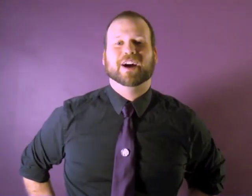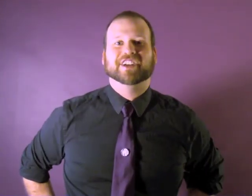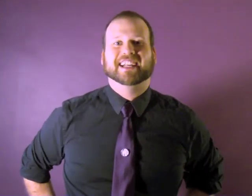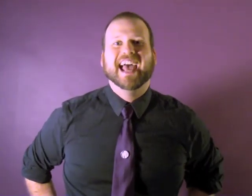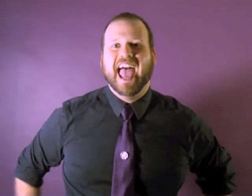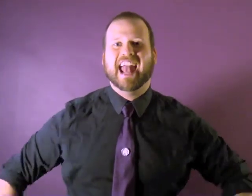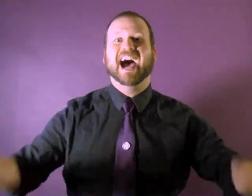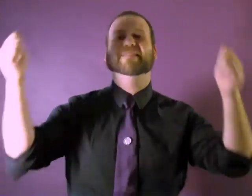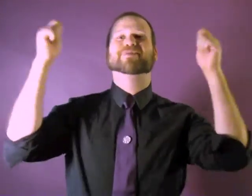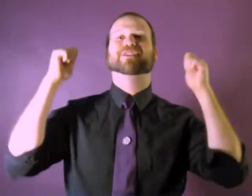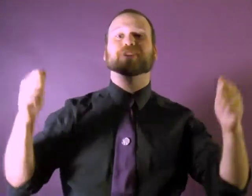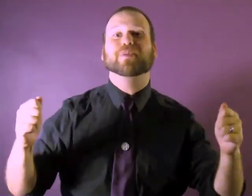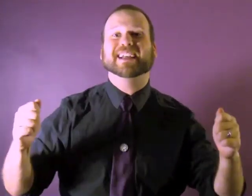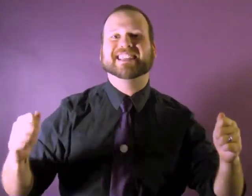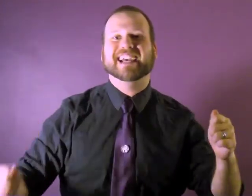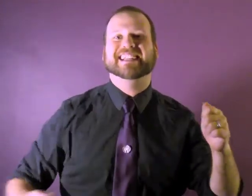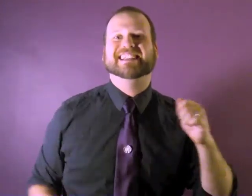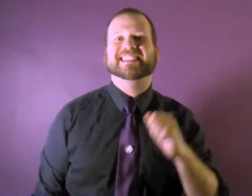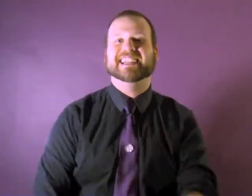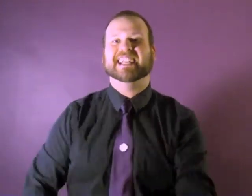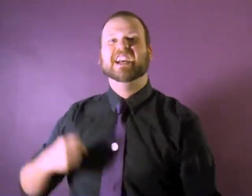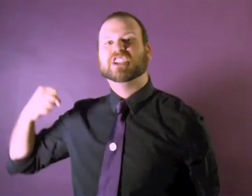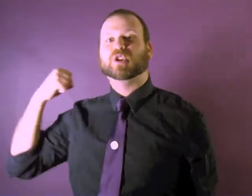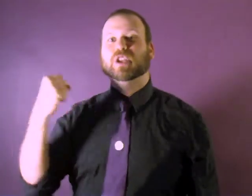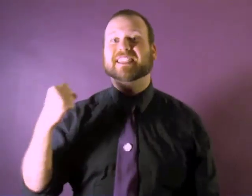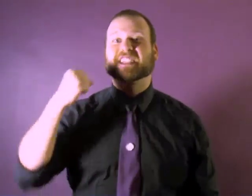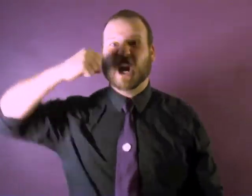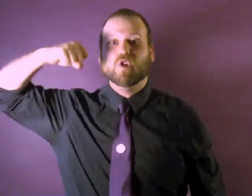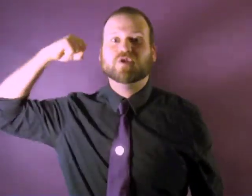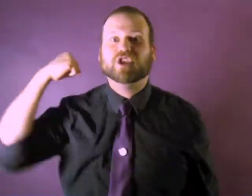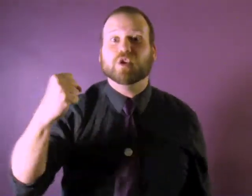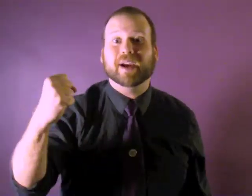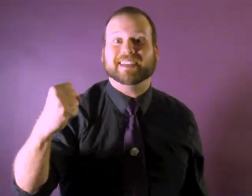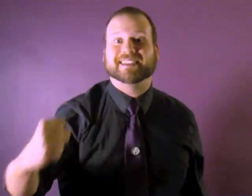project. And I am super excited to see it. So let's go do it.